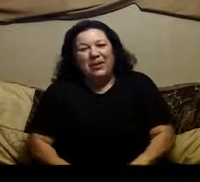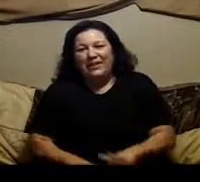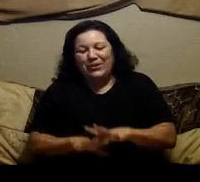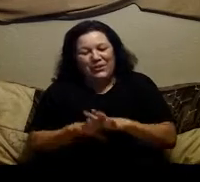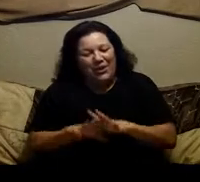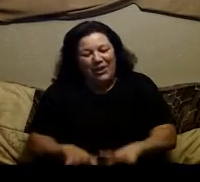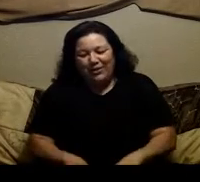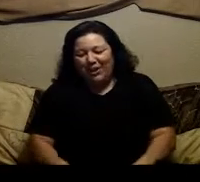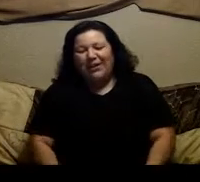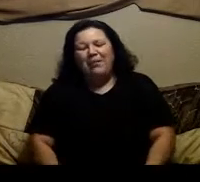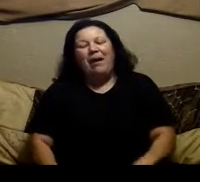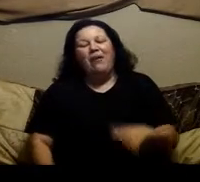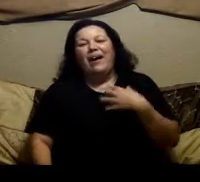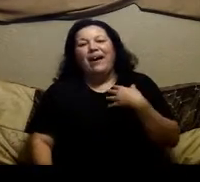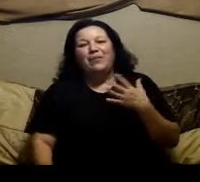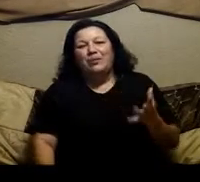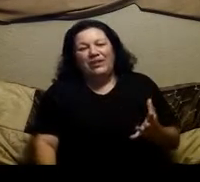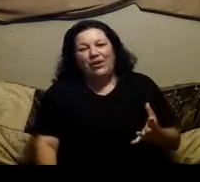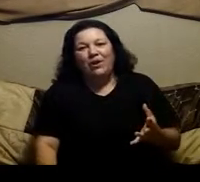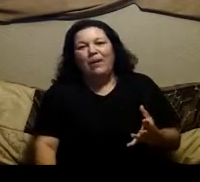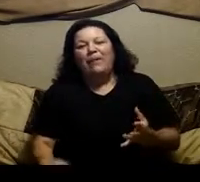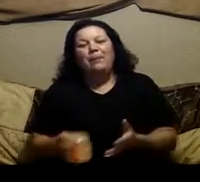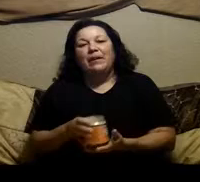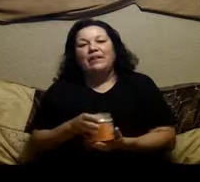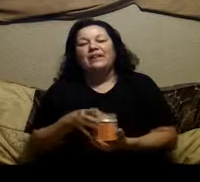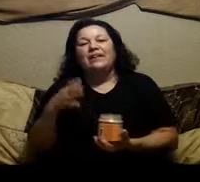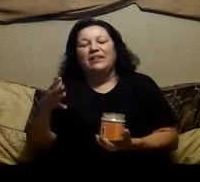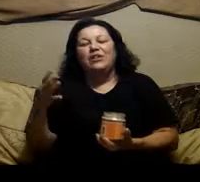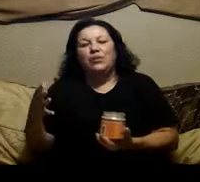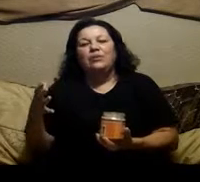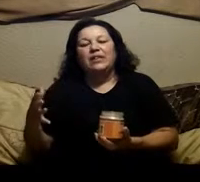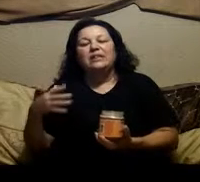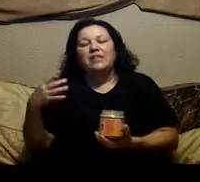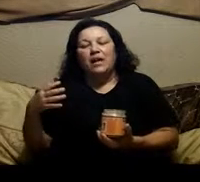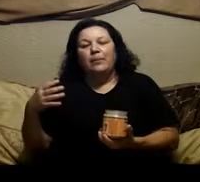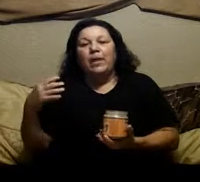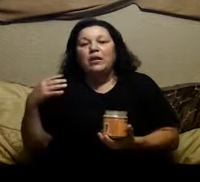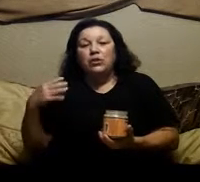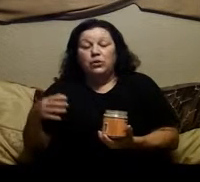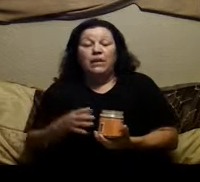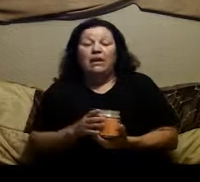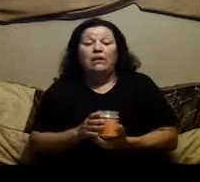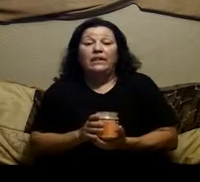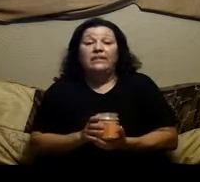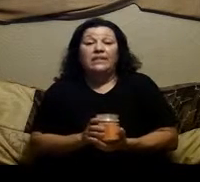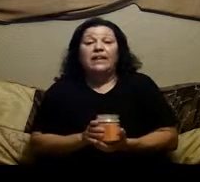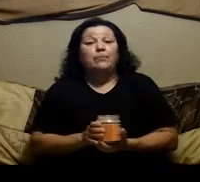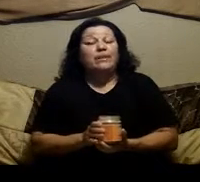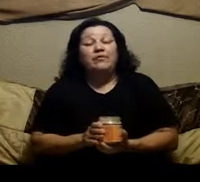we started out talking about and i'm really sorry about that but i thought that you know those things um do make a lot of sense and believe